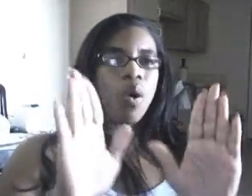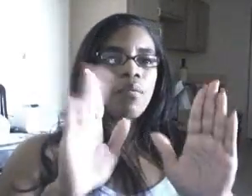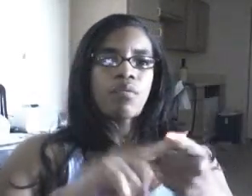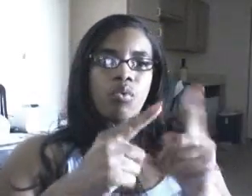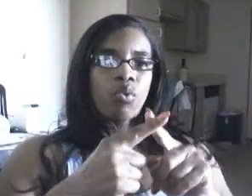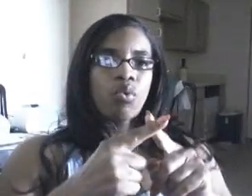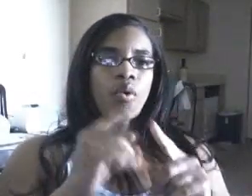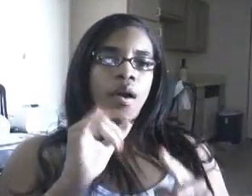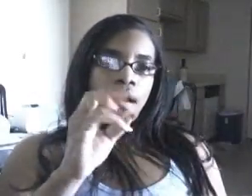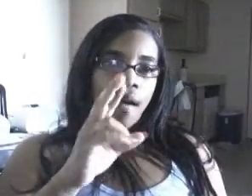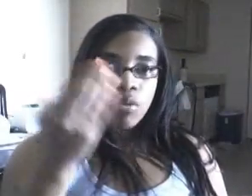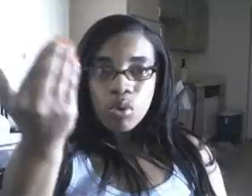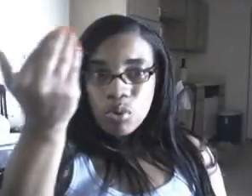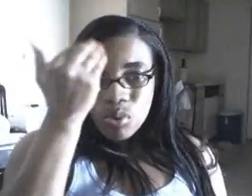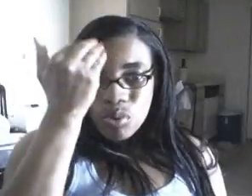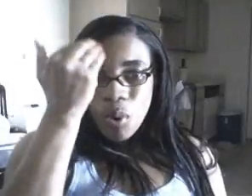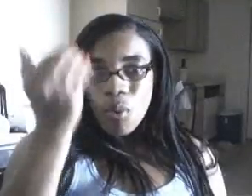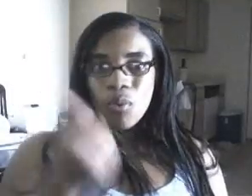Good. How do you feel that?